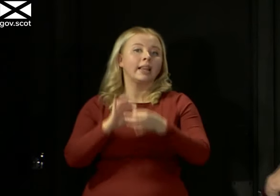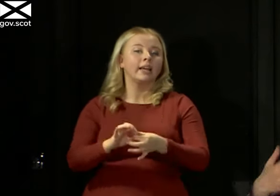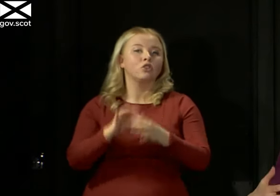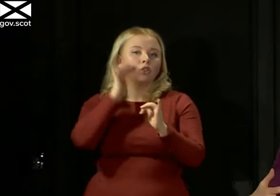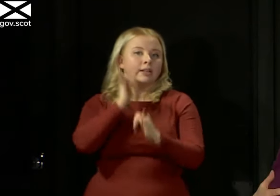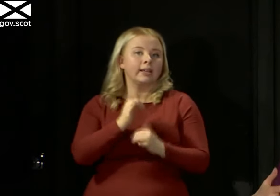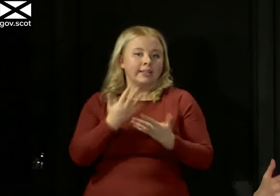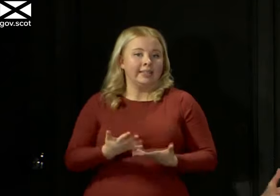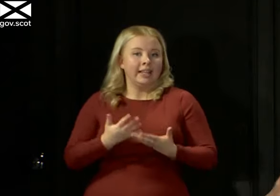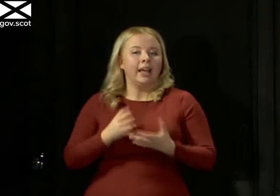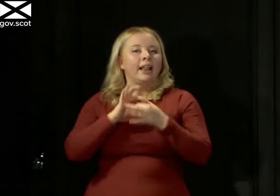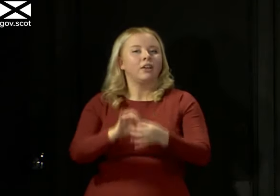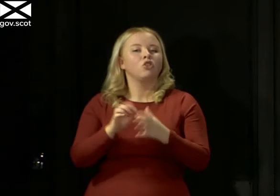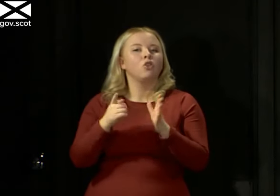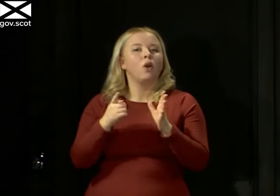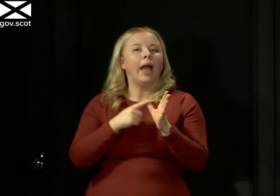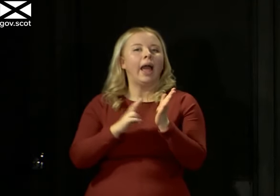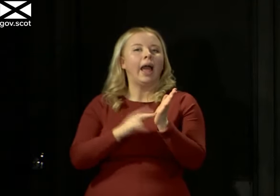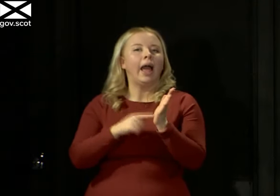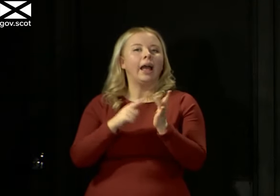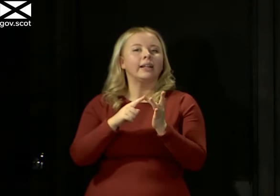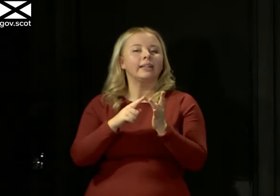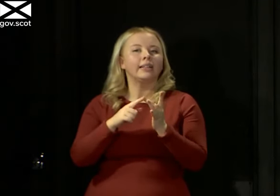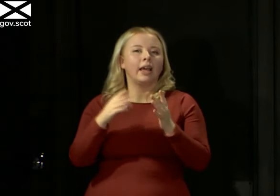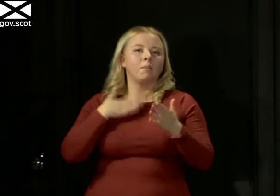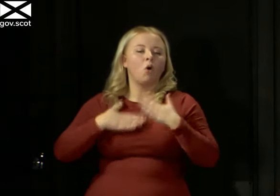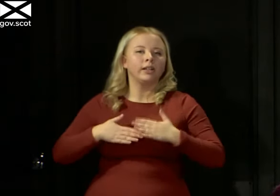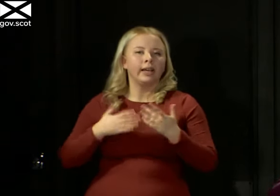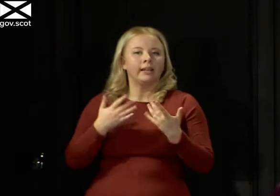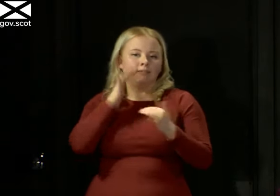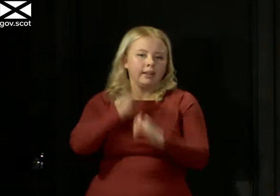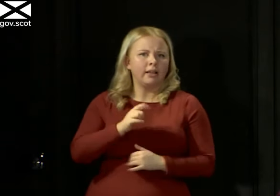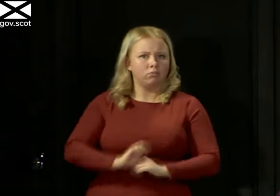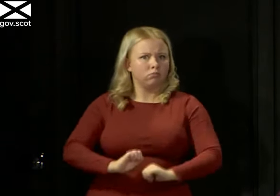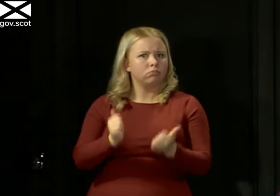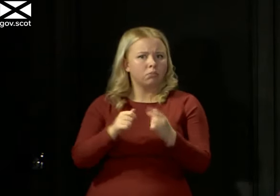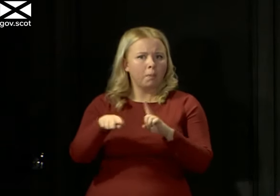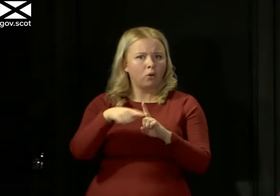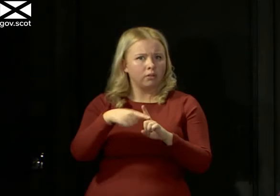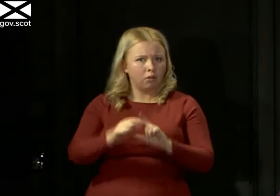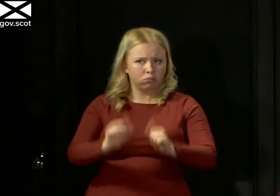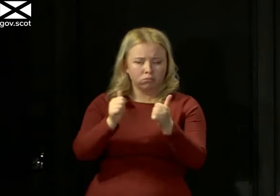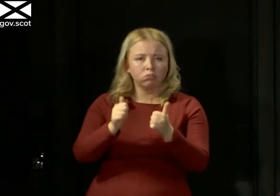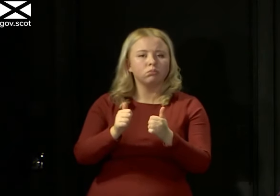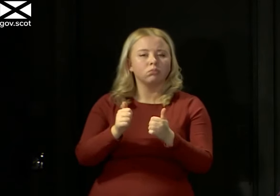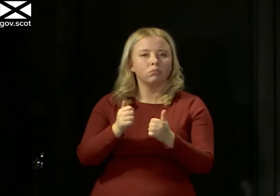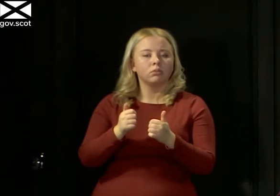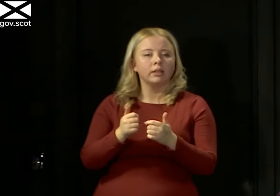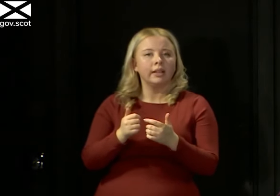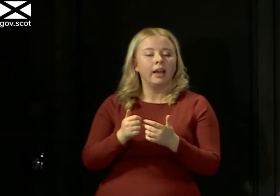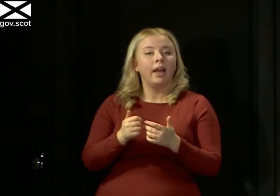on antibody testing, which is positive news that there is a test that has